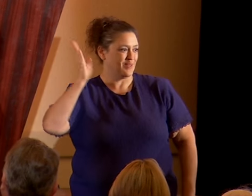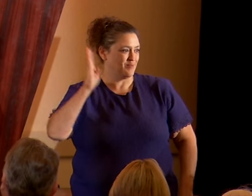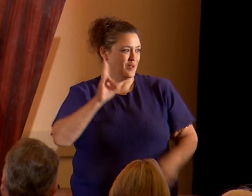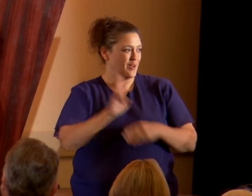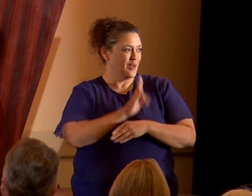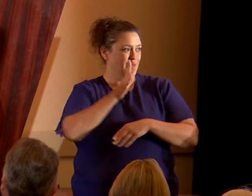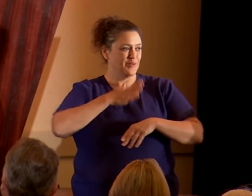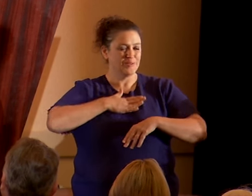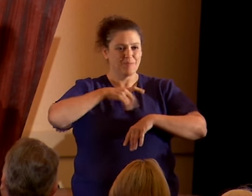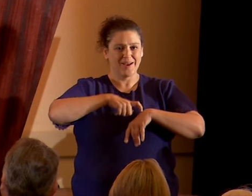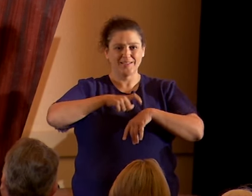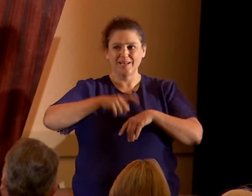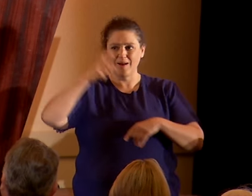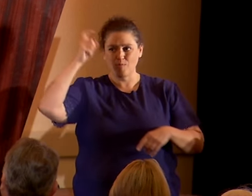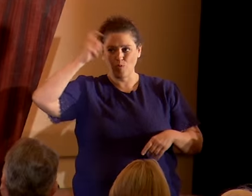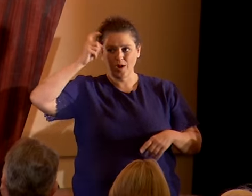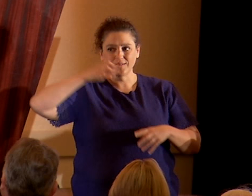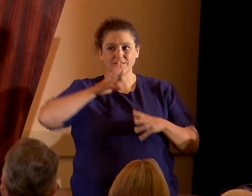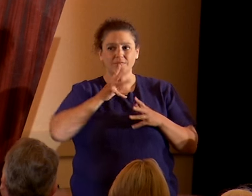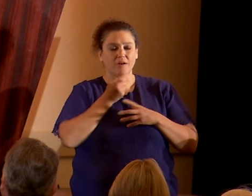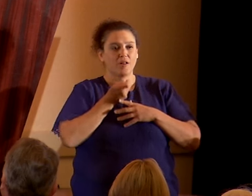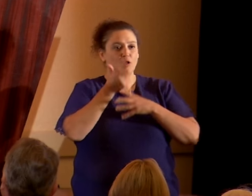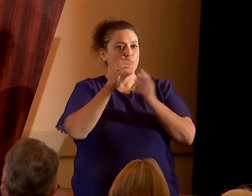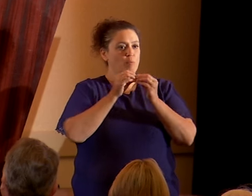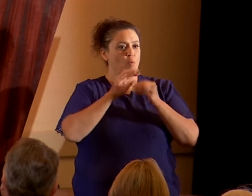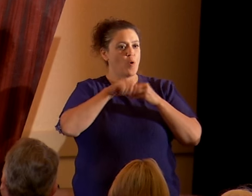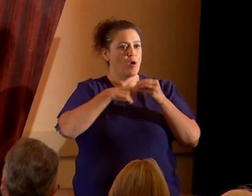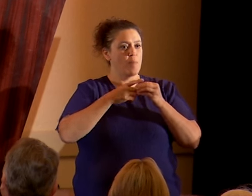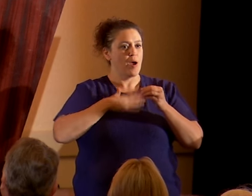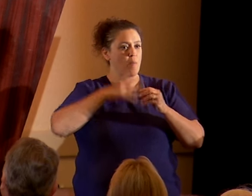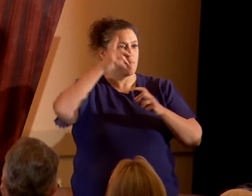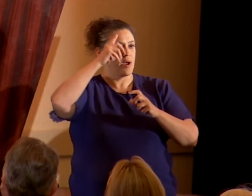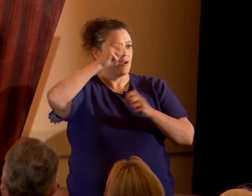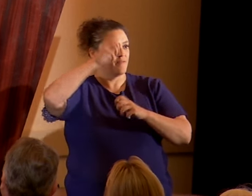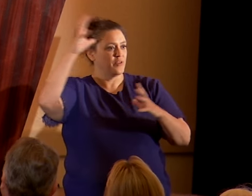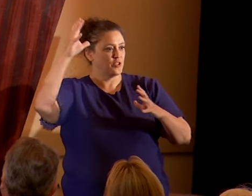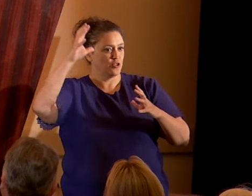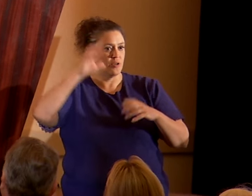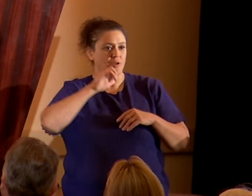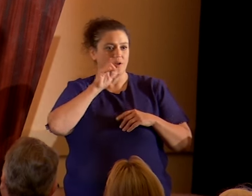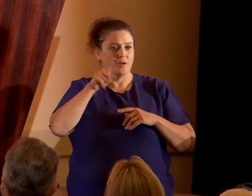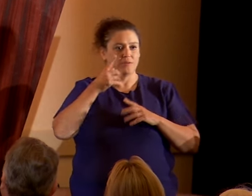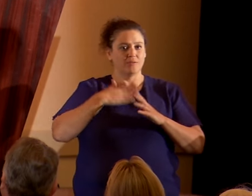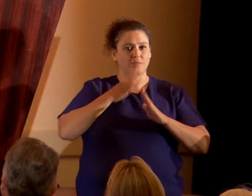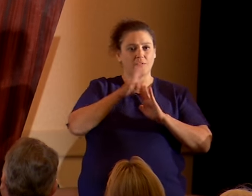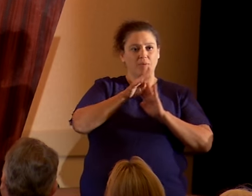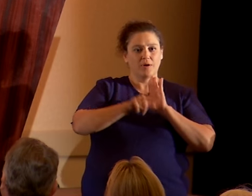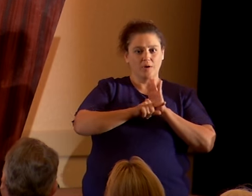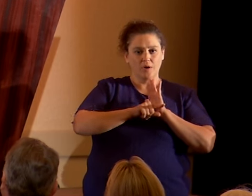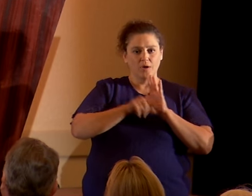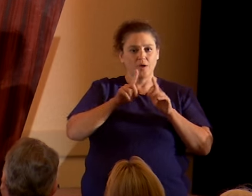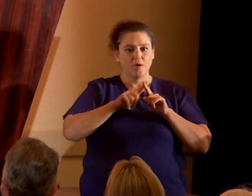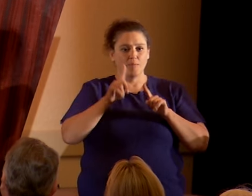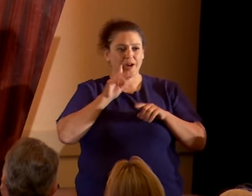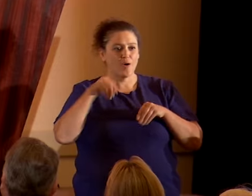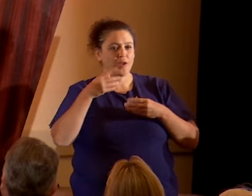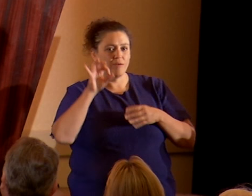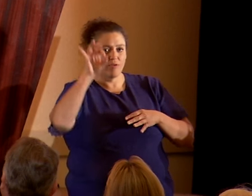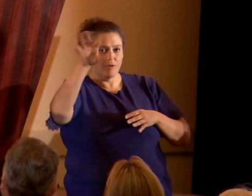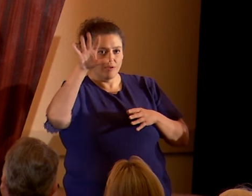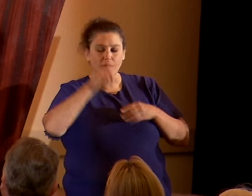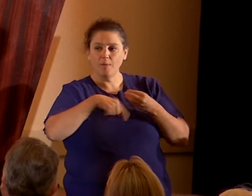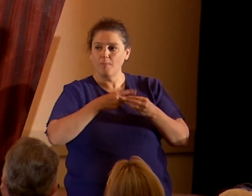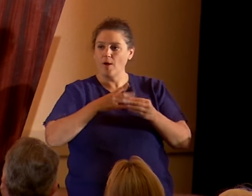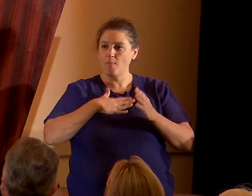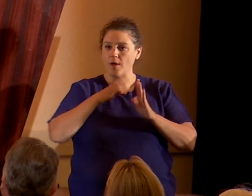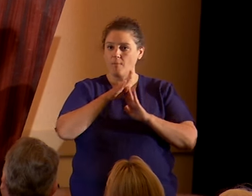time more efficiently to speak more about my vision other than my background. But I can give you a hint about my background.